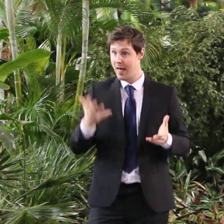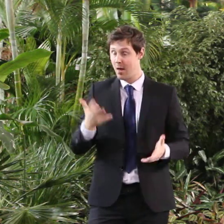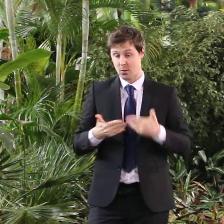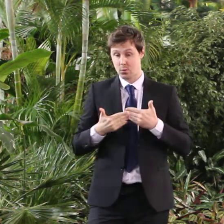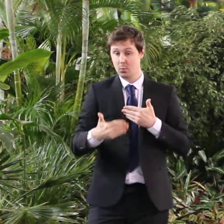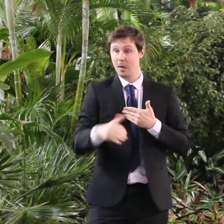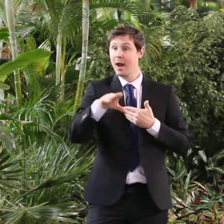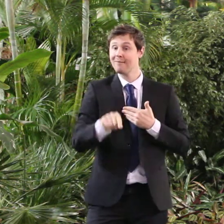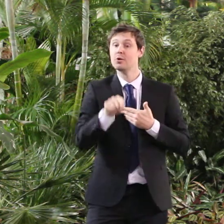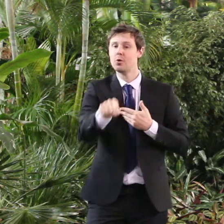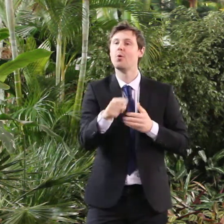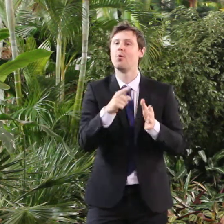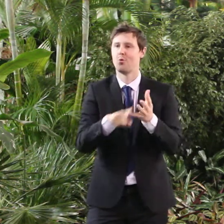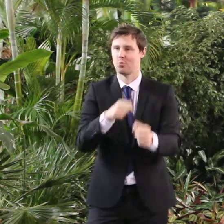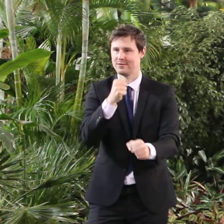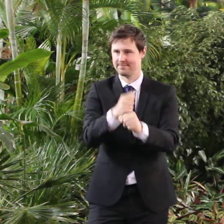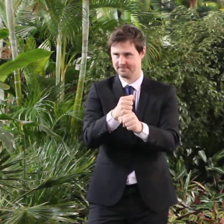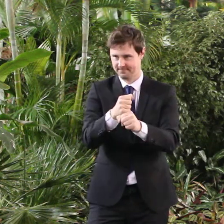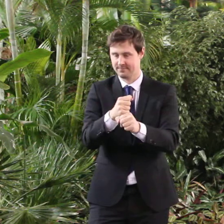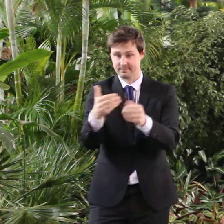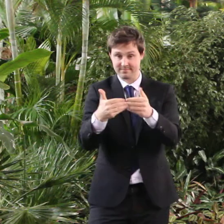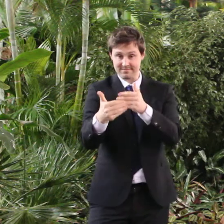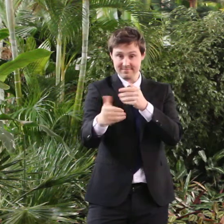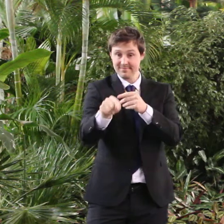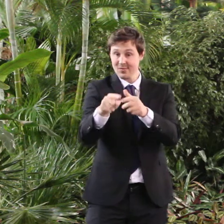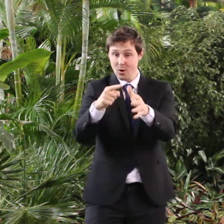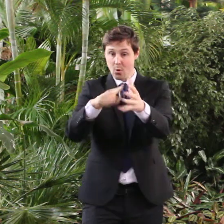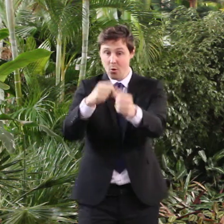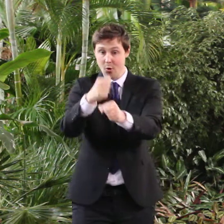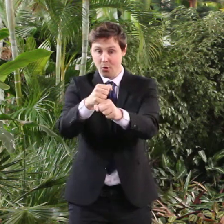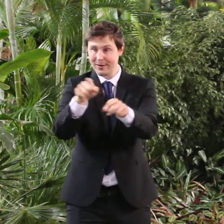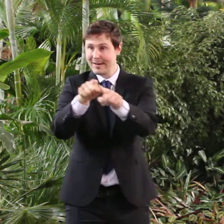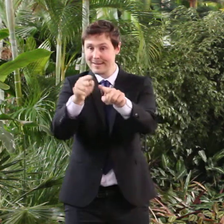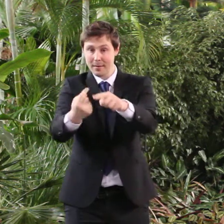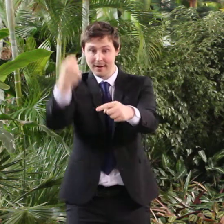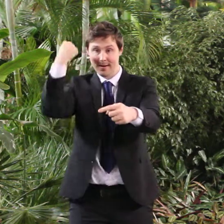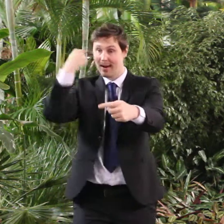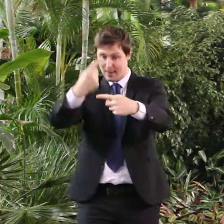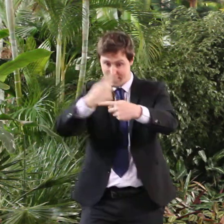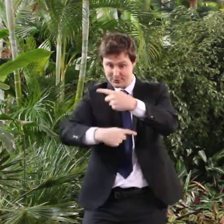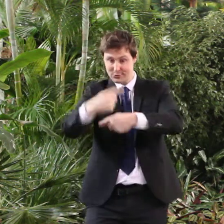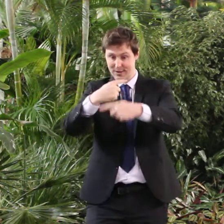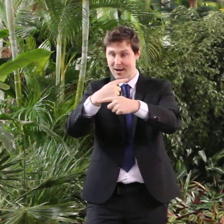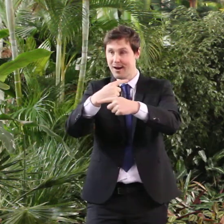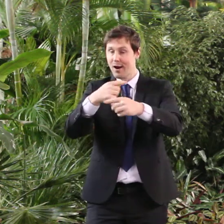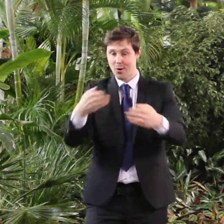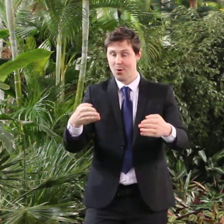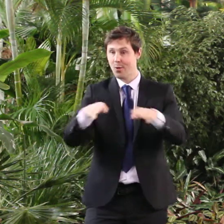of this year. That of course is the anniversary of the closing ceremony from the Games, which was an